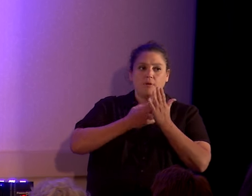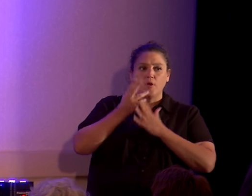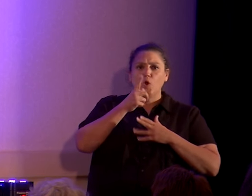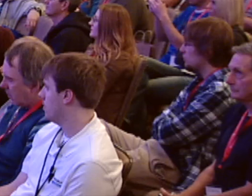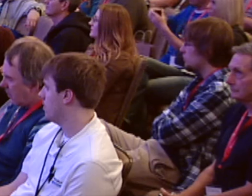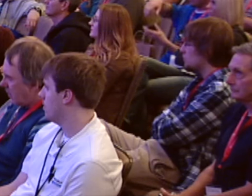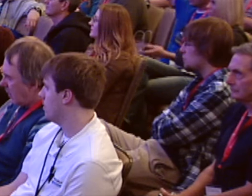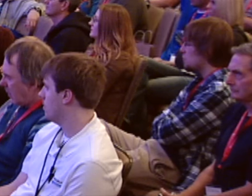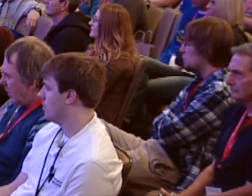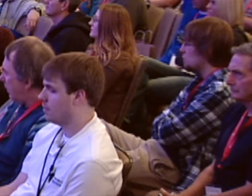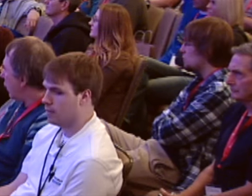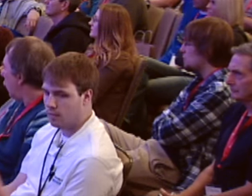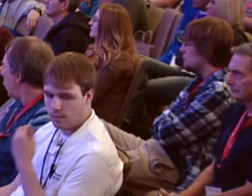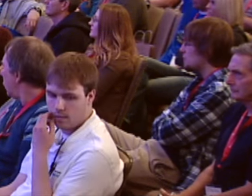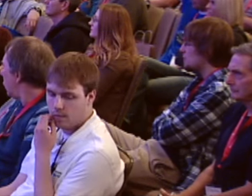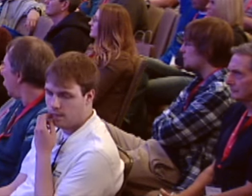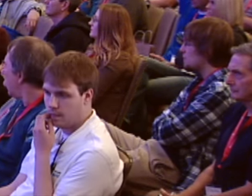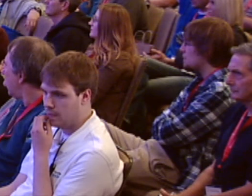Bruggenkate is.